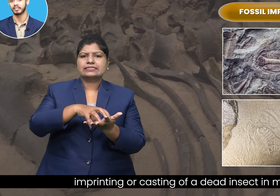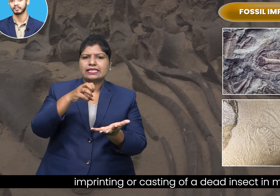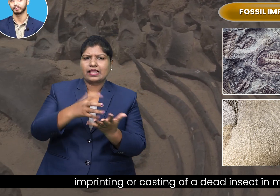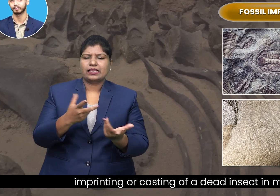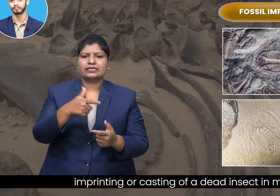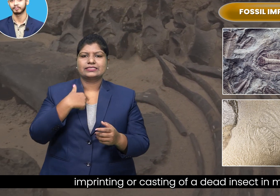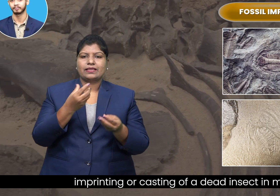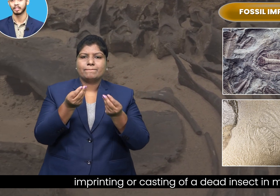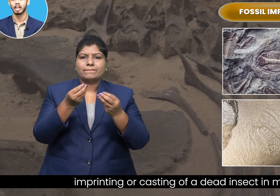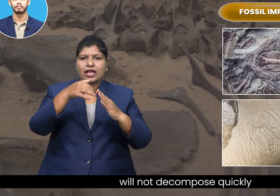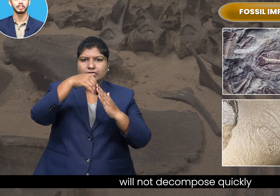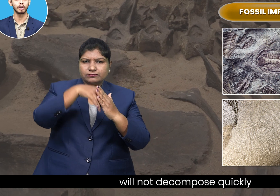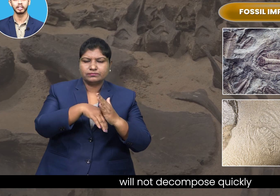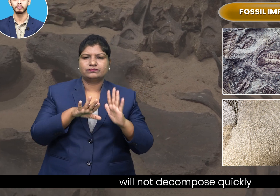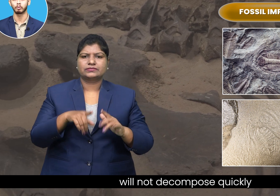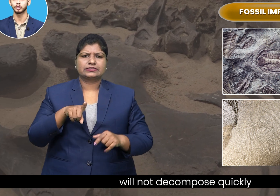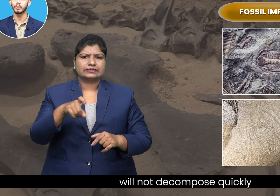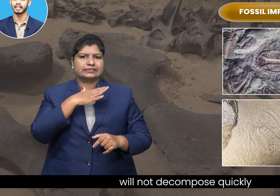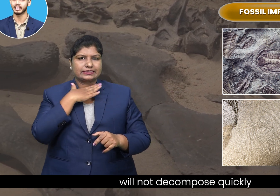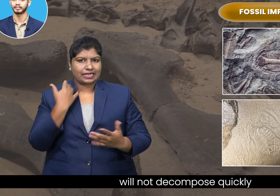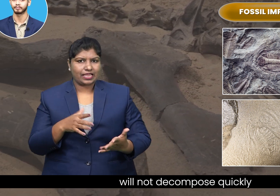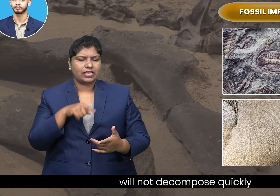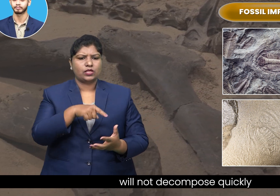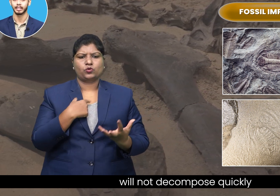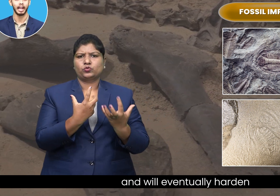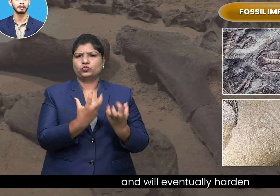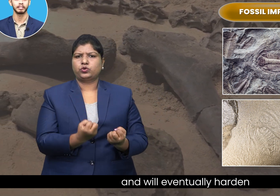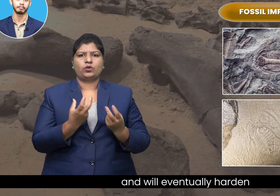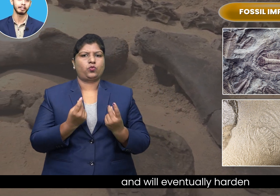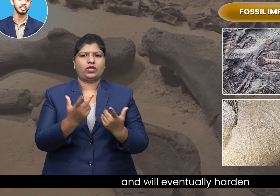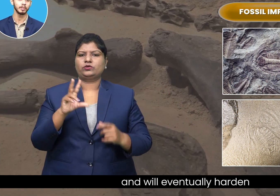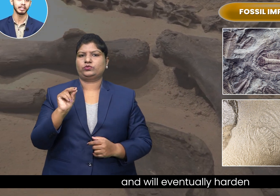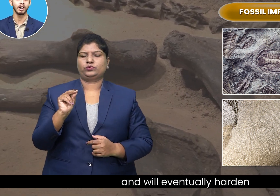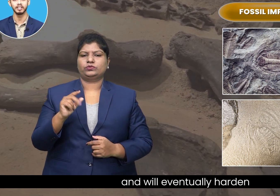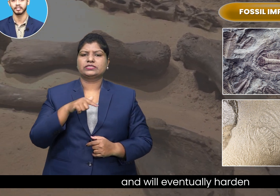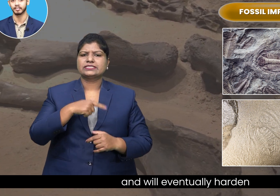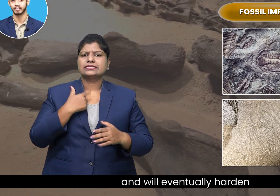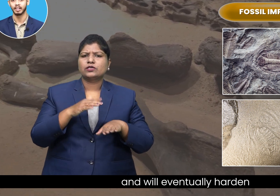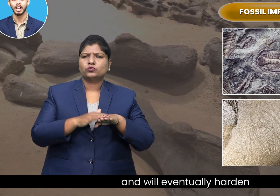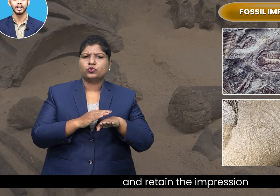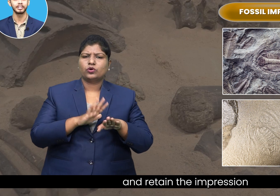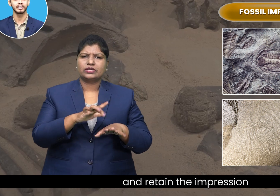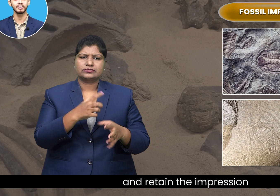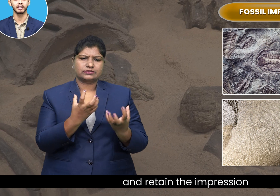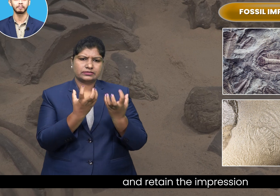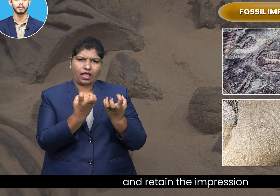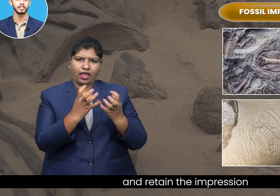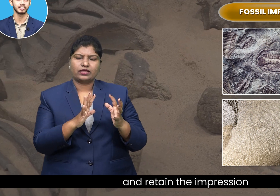will not decompose quickly and will eventually harden and retain the impression